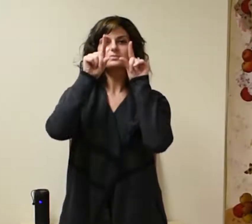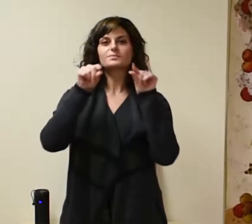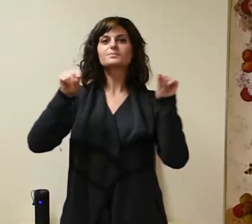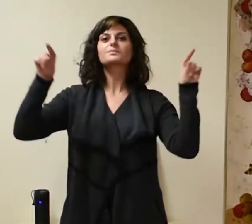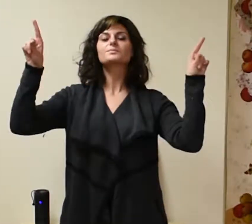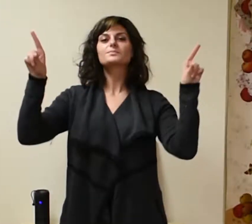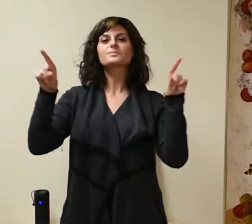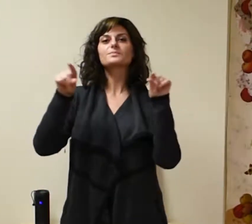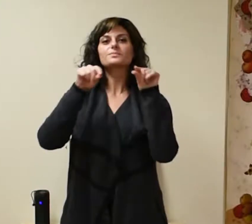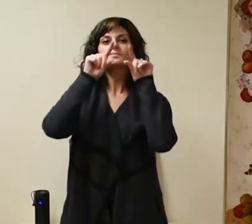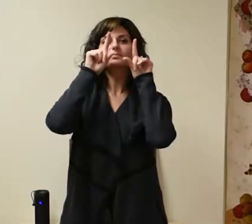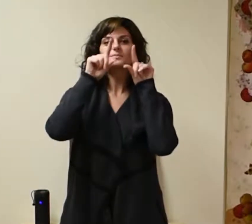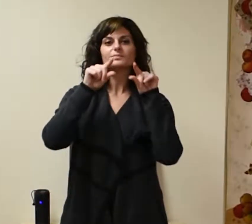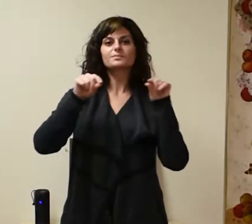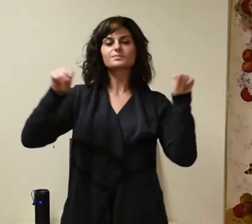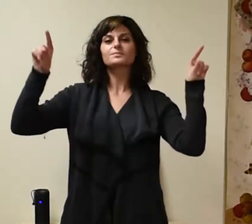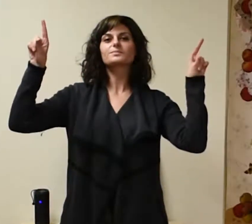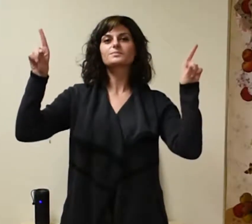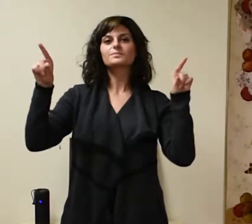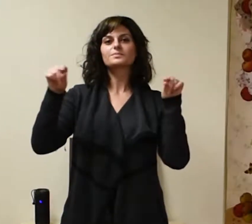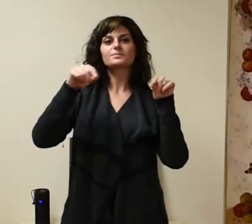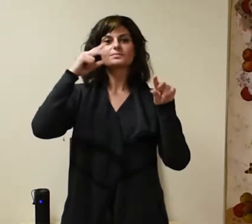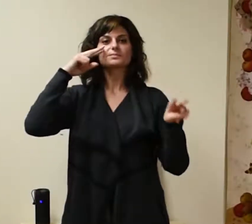of the drum